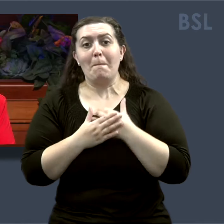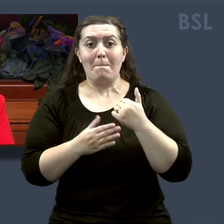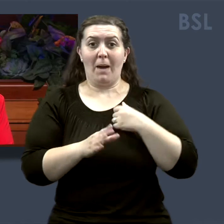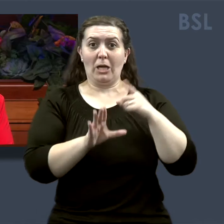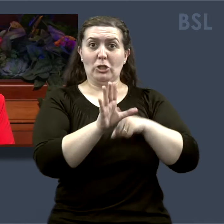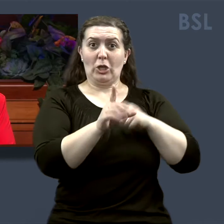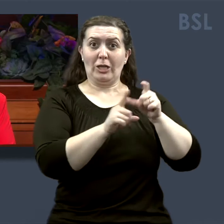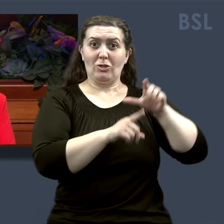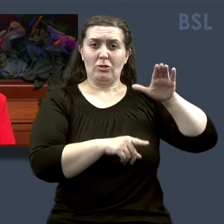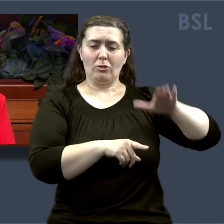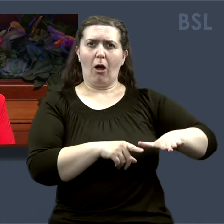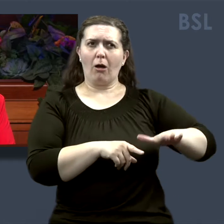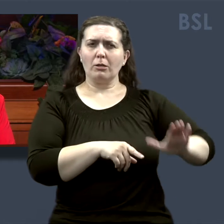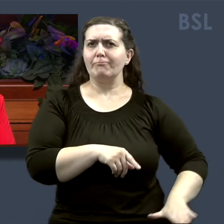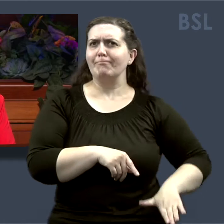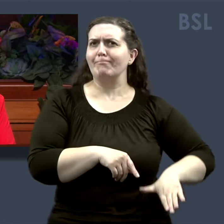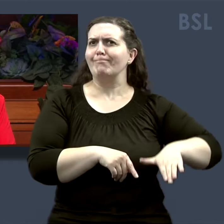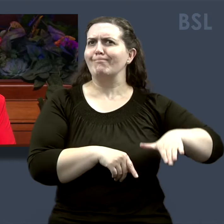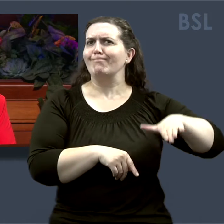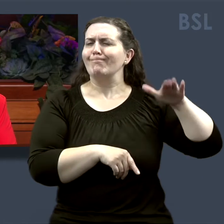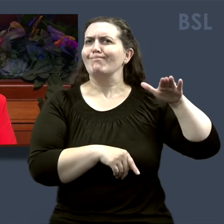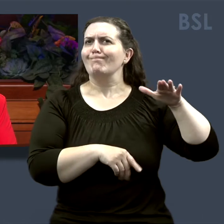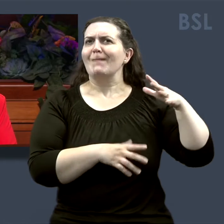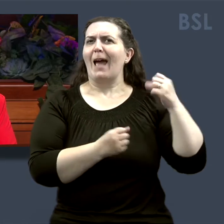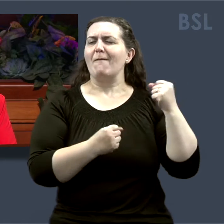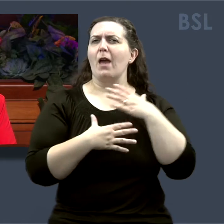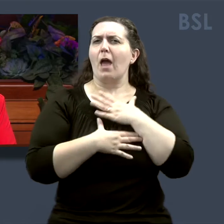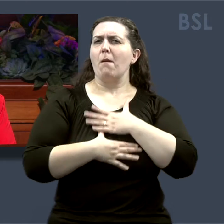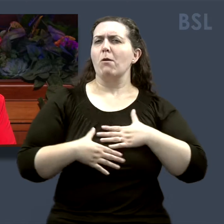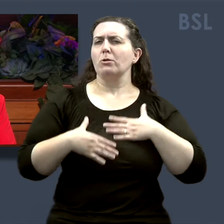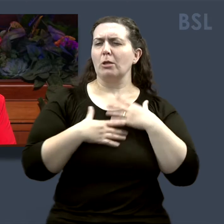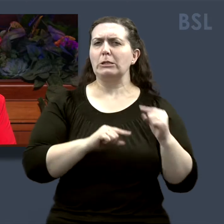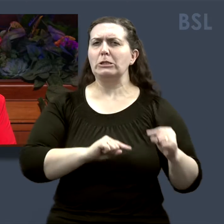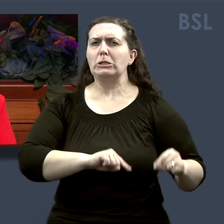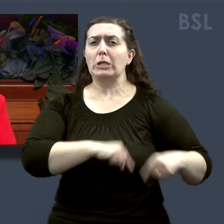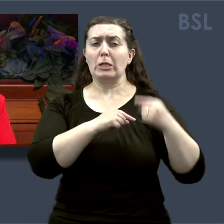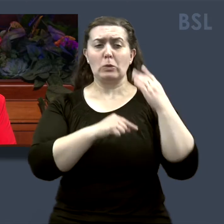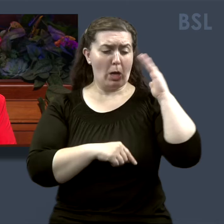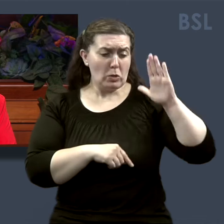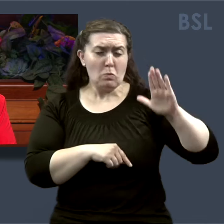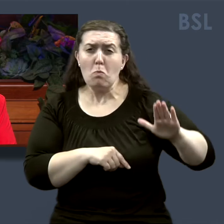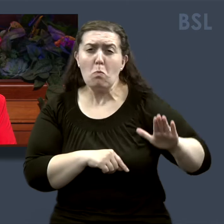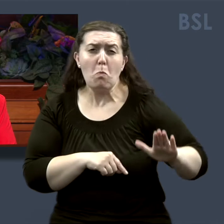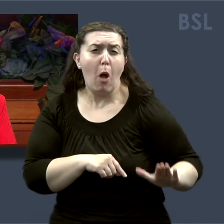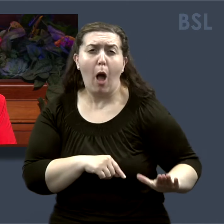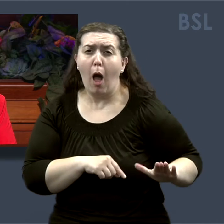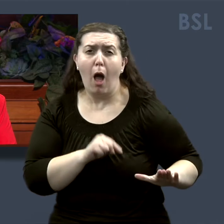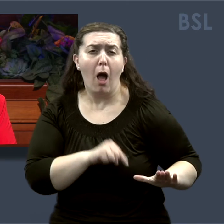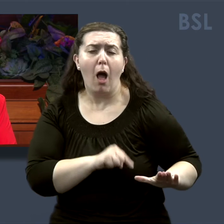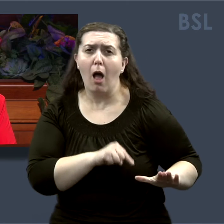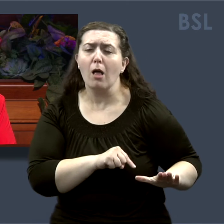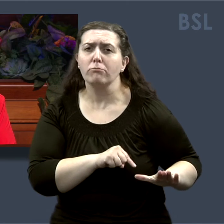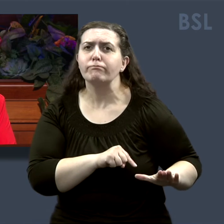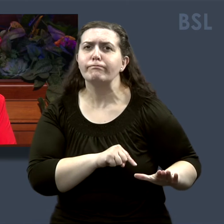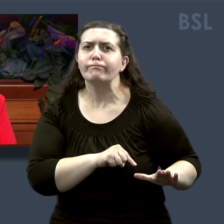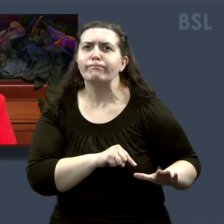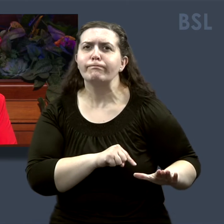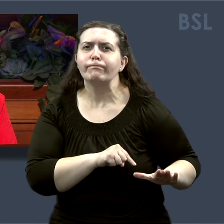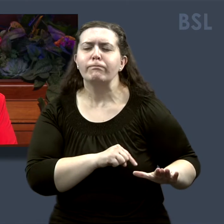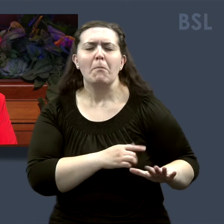My youngest daughter's life experience has included emotional health challenges from the time she was a little girl. There